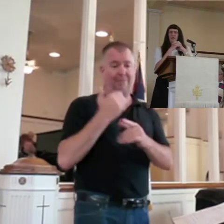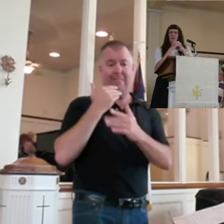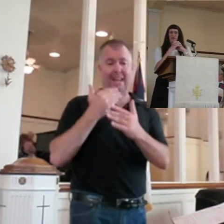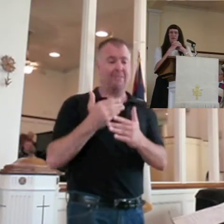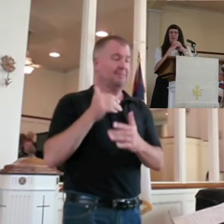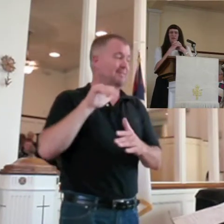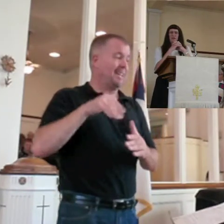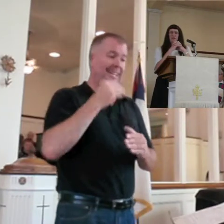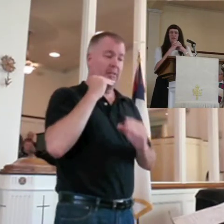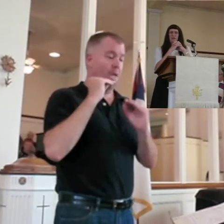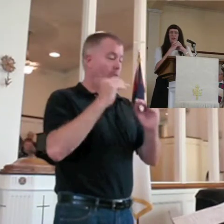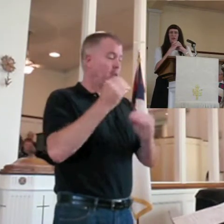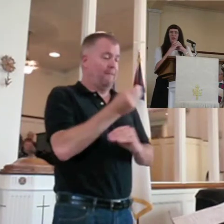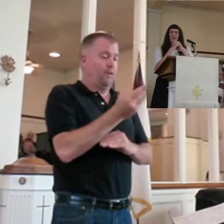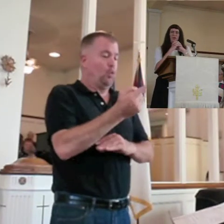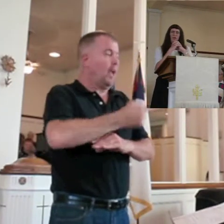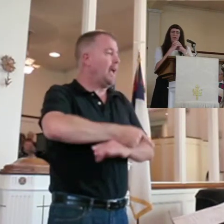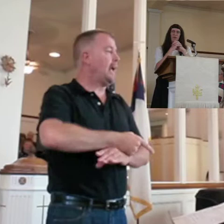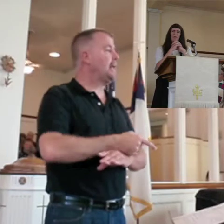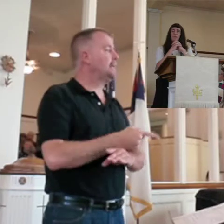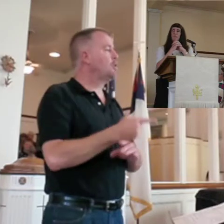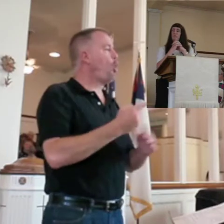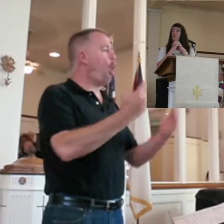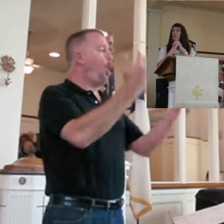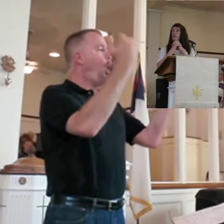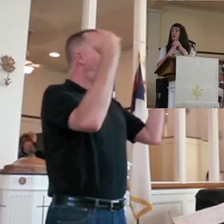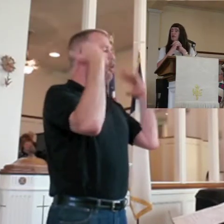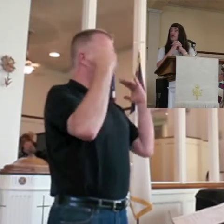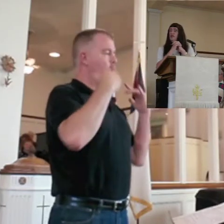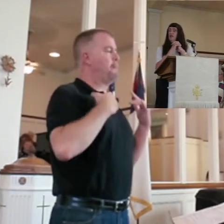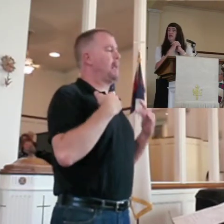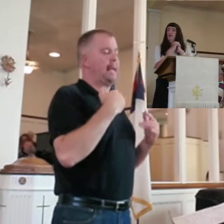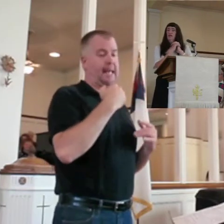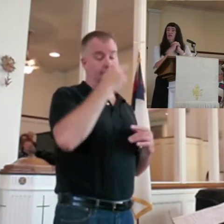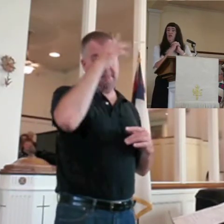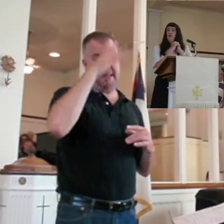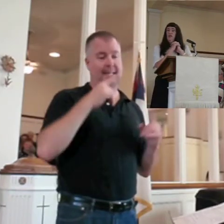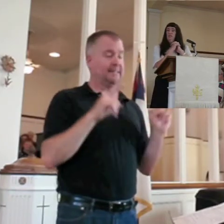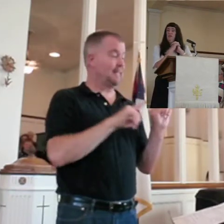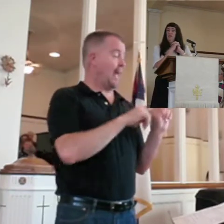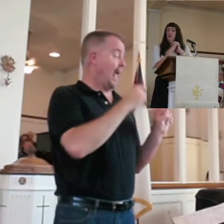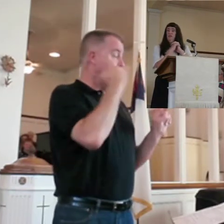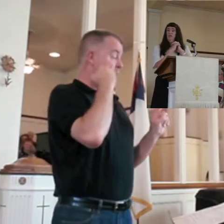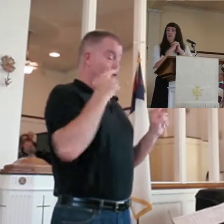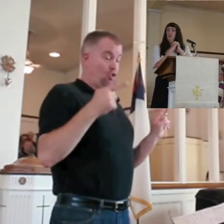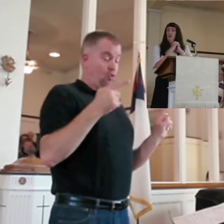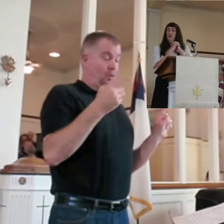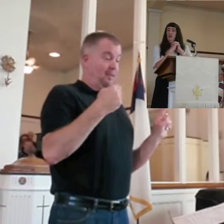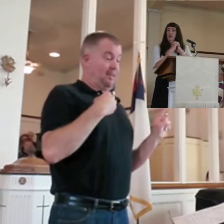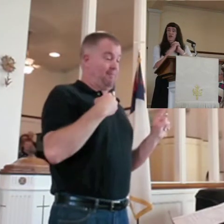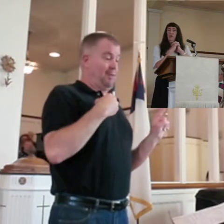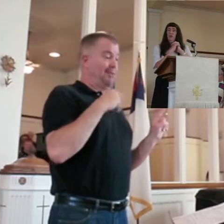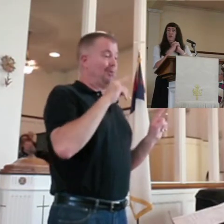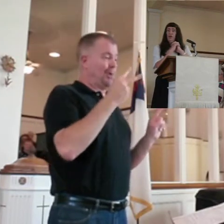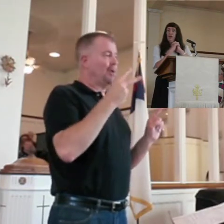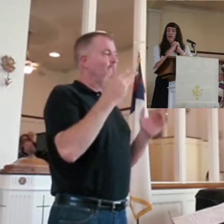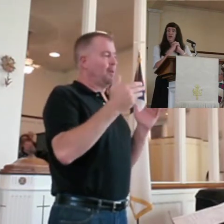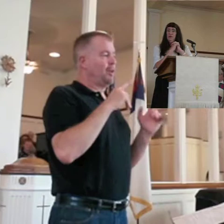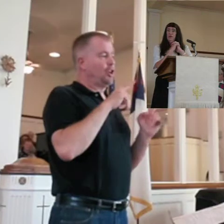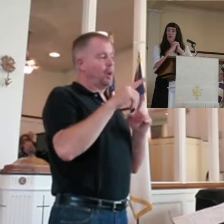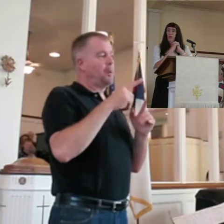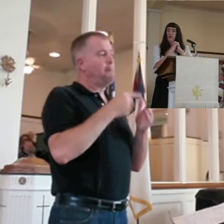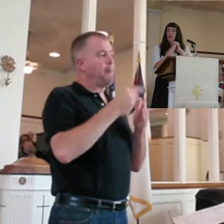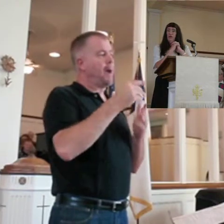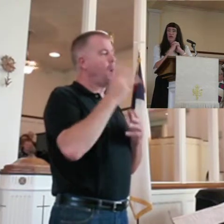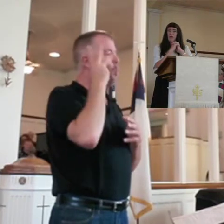hadn't eaten in a few days. And what really overwhelmed me was he told me the truth. He said, if you had given me the $2, I would have gone and bought